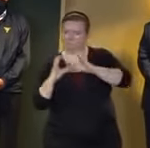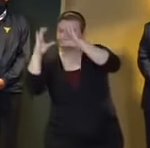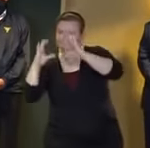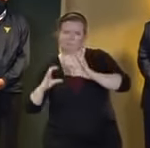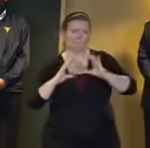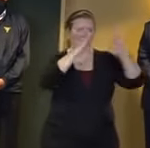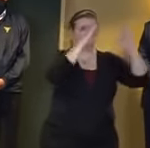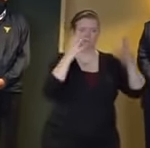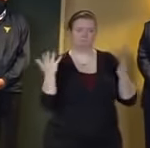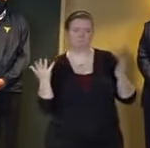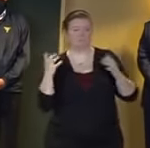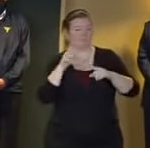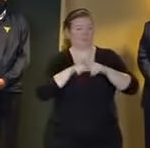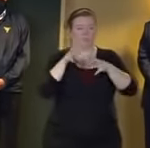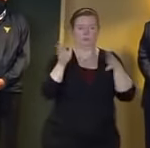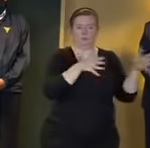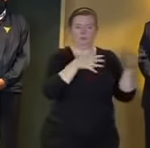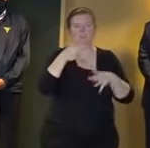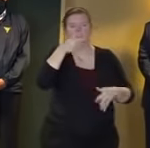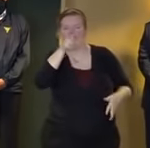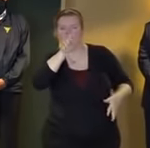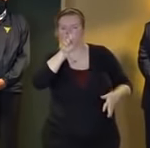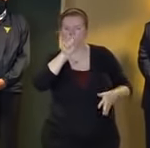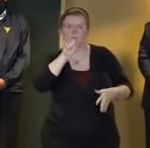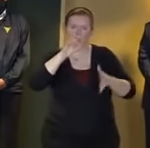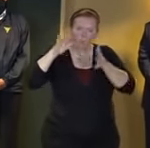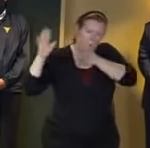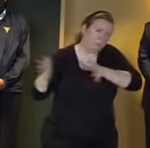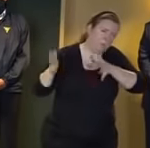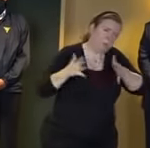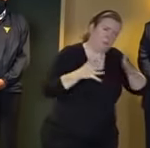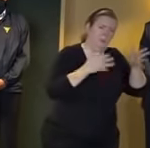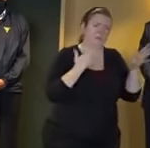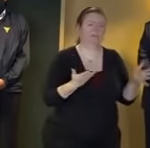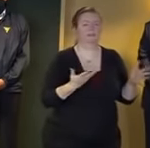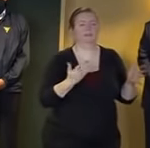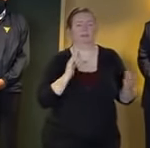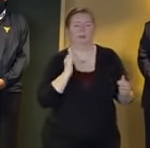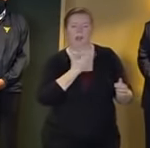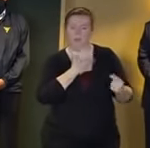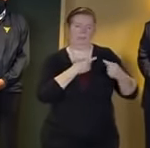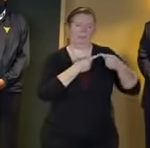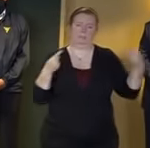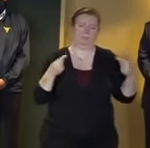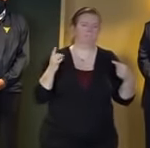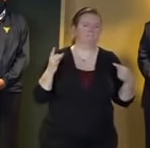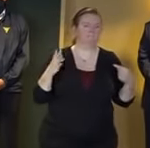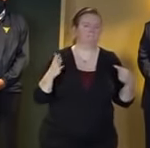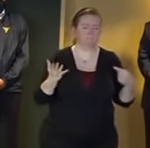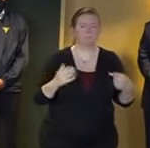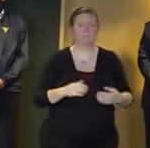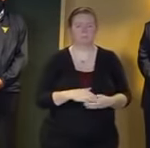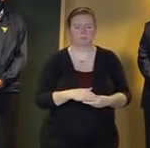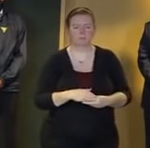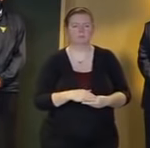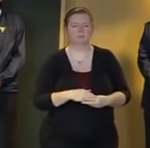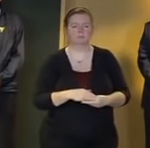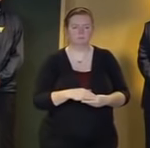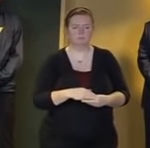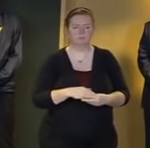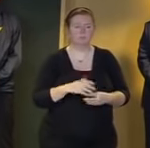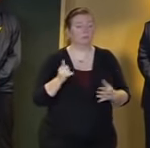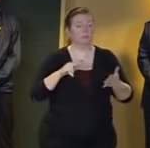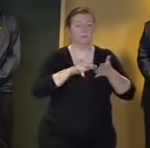gusts wind can be our potential enemy here and which can delay obviously restoration